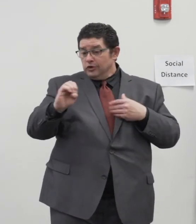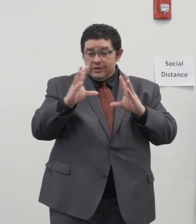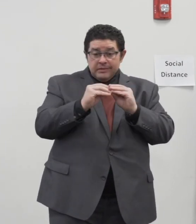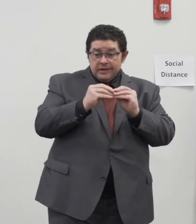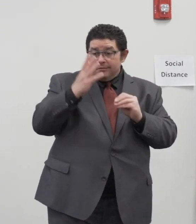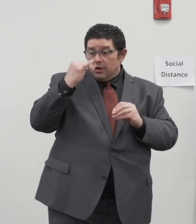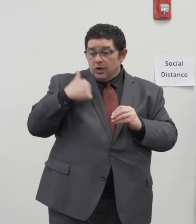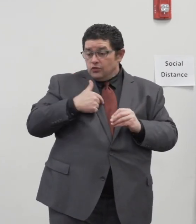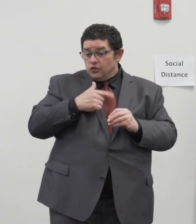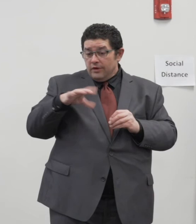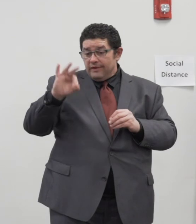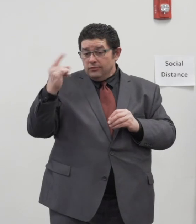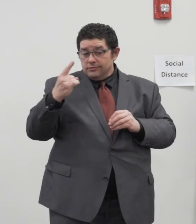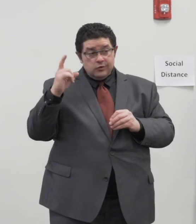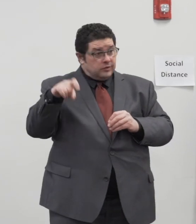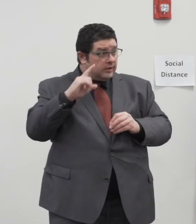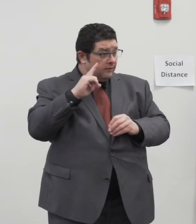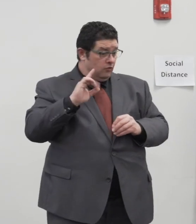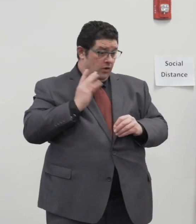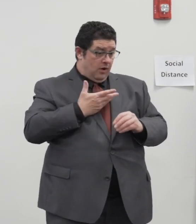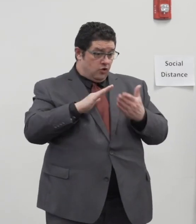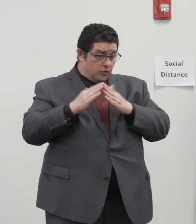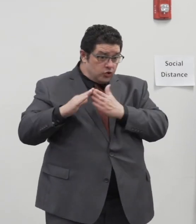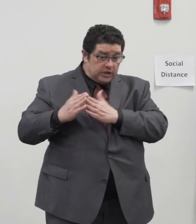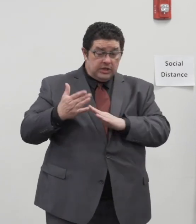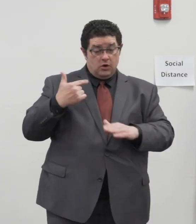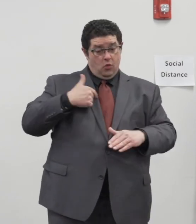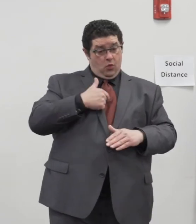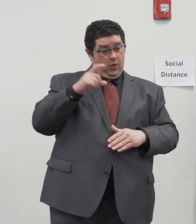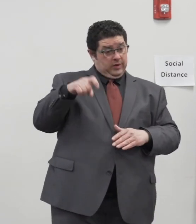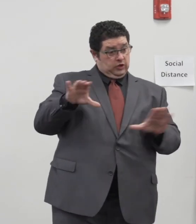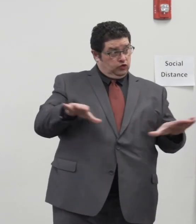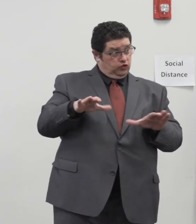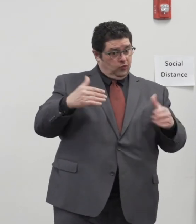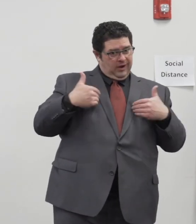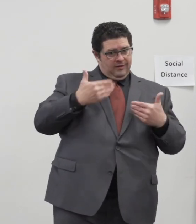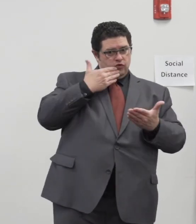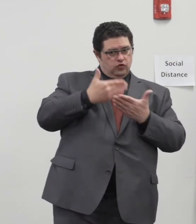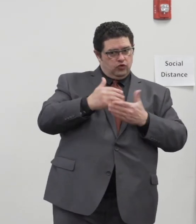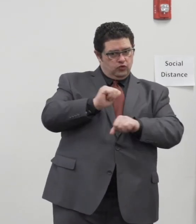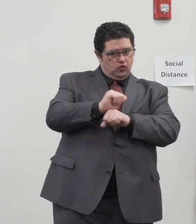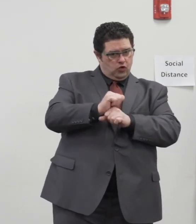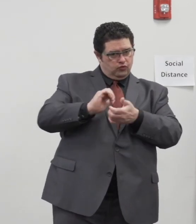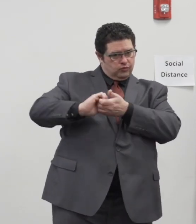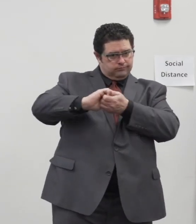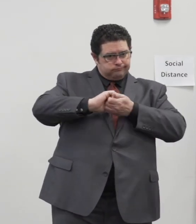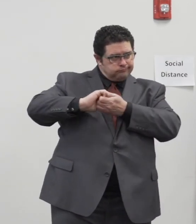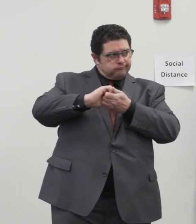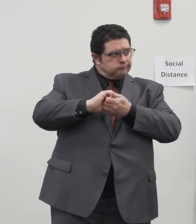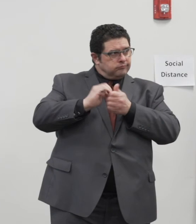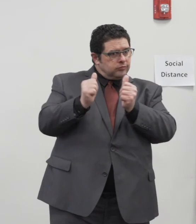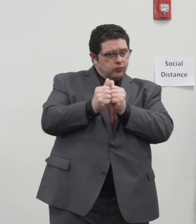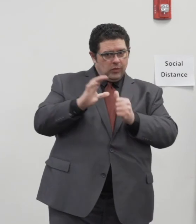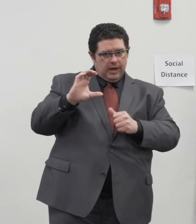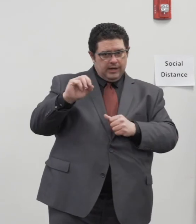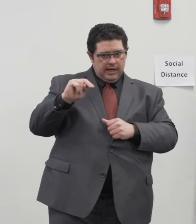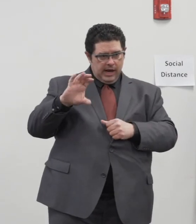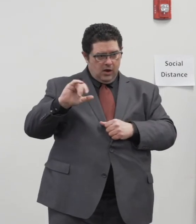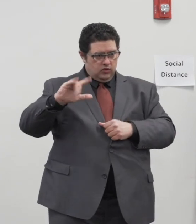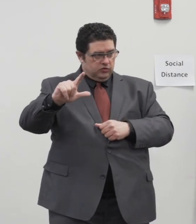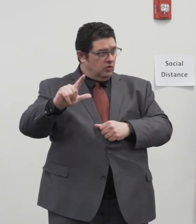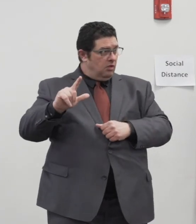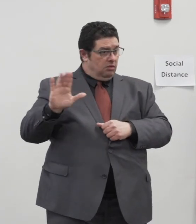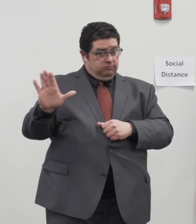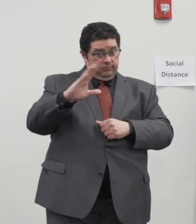something that we need for our community what we do need to do is have a good working relationship with the council on their ideas to help support our community